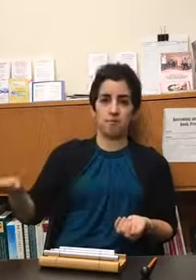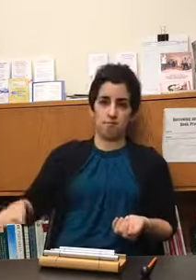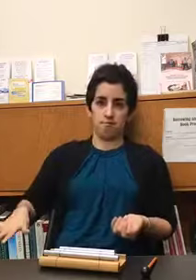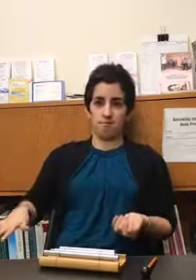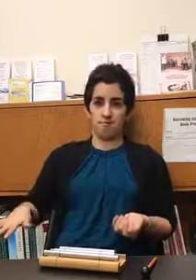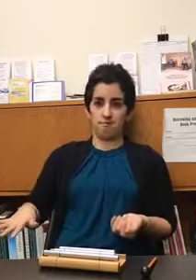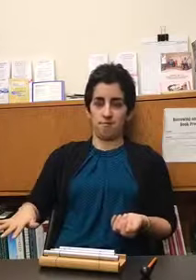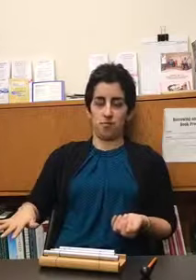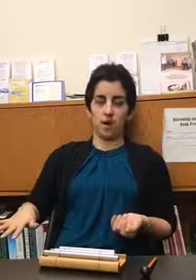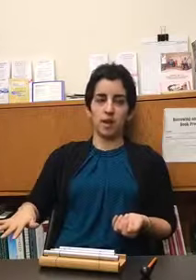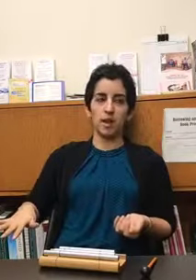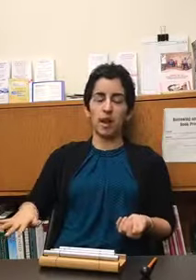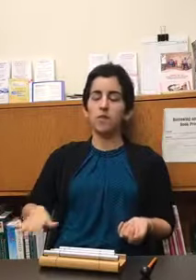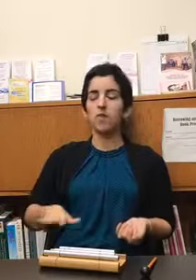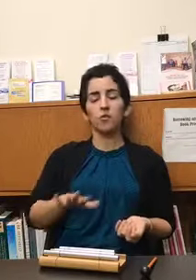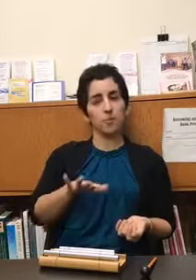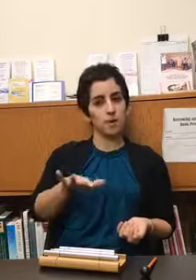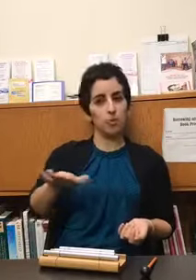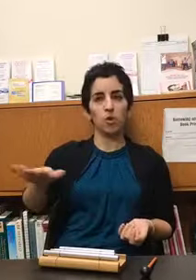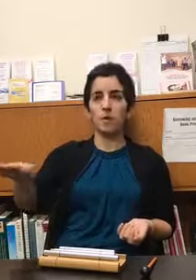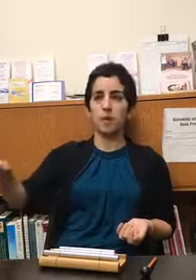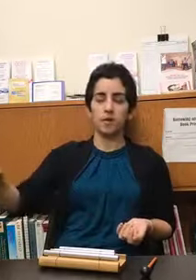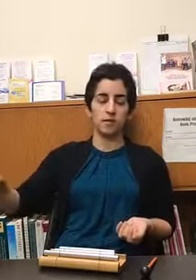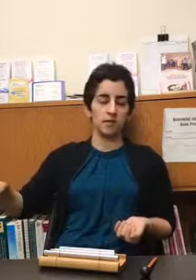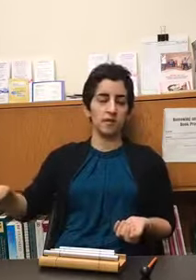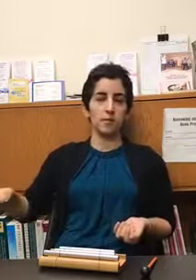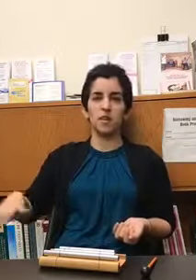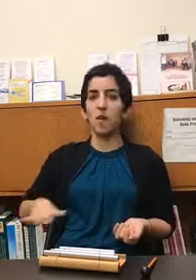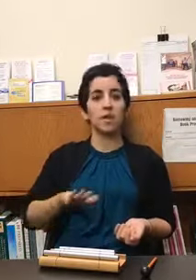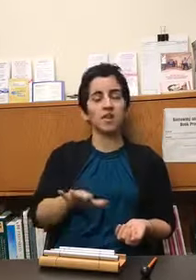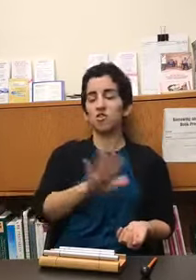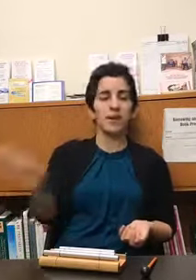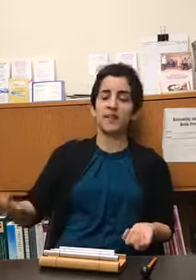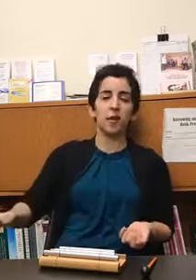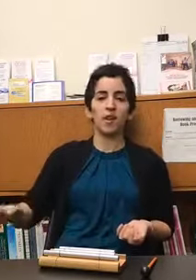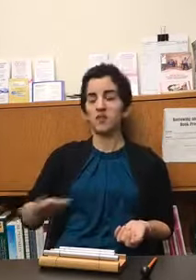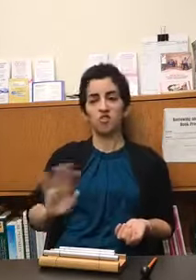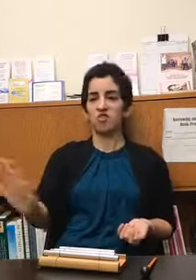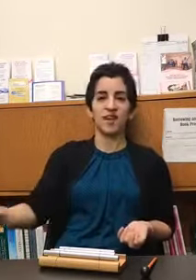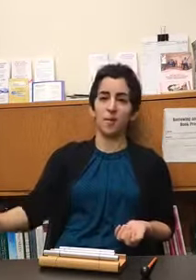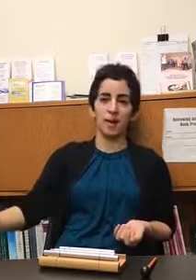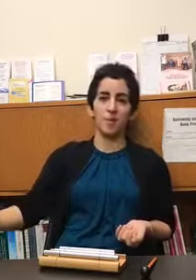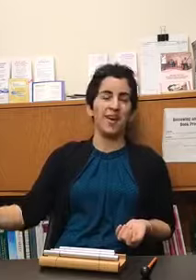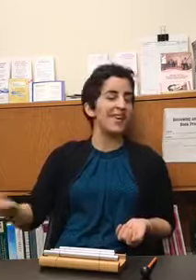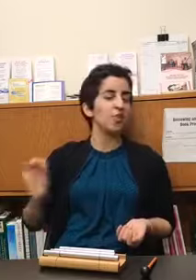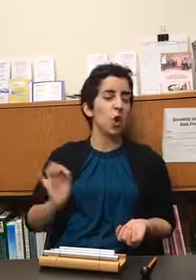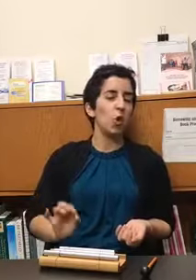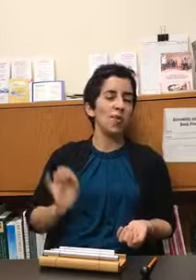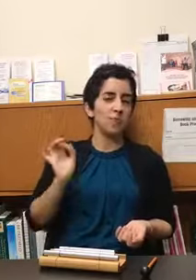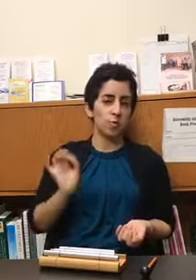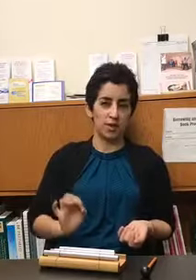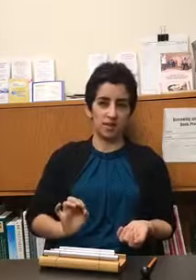right even for the people who come in to see me i've been anxious my entire life this is just how i am there's always a reason